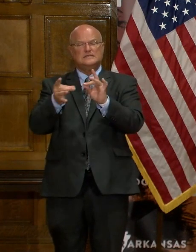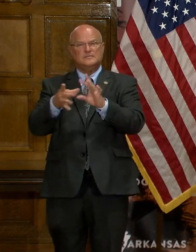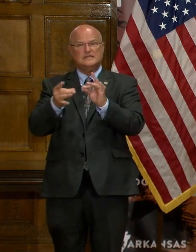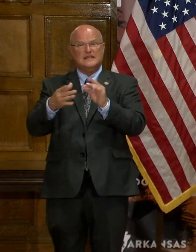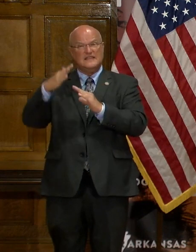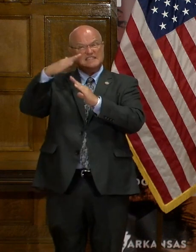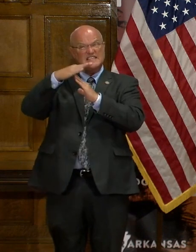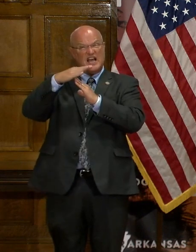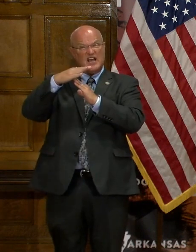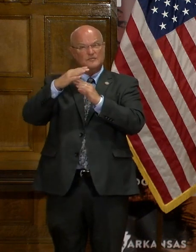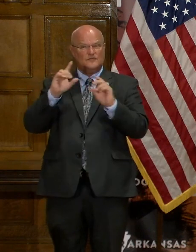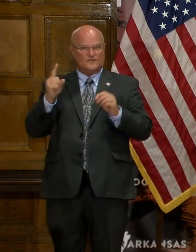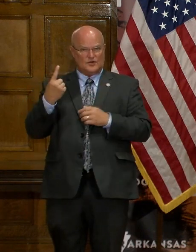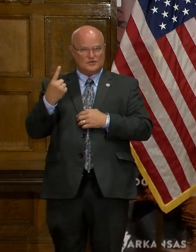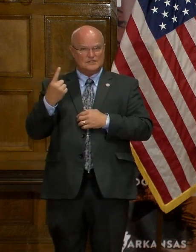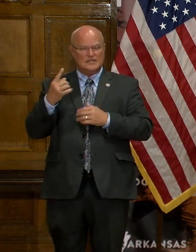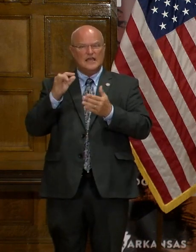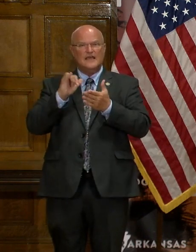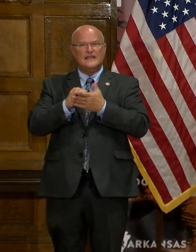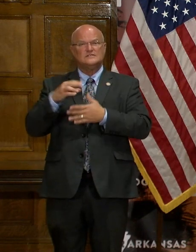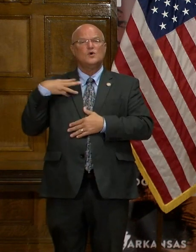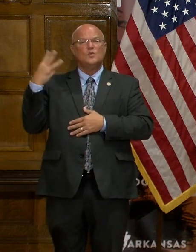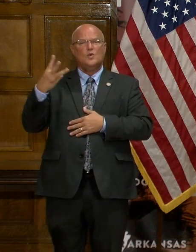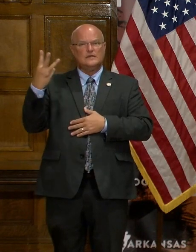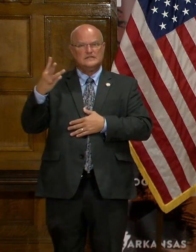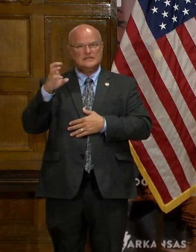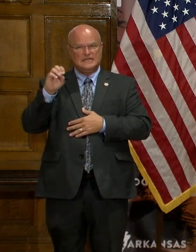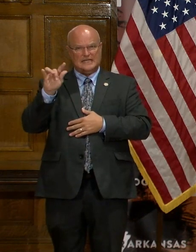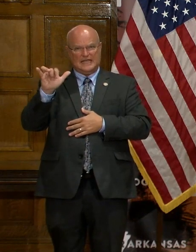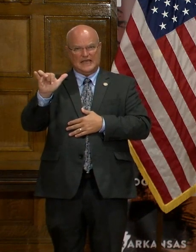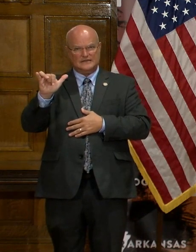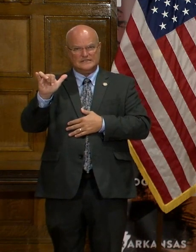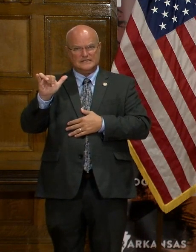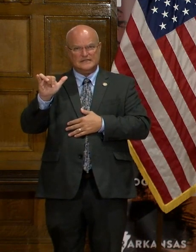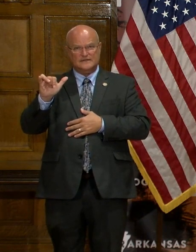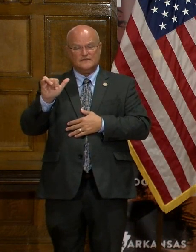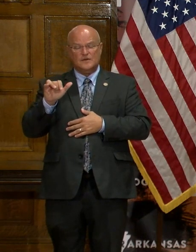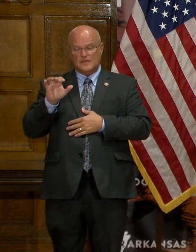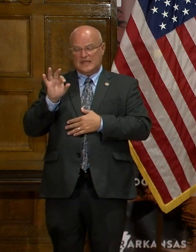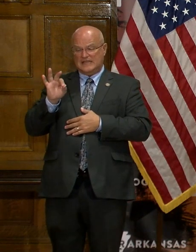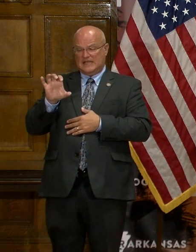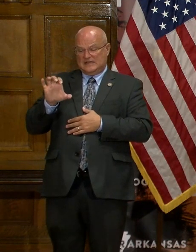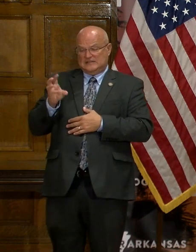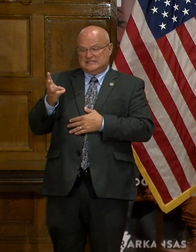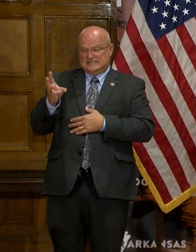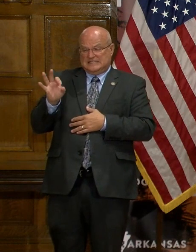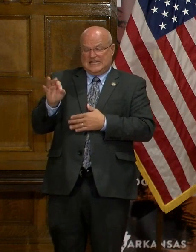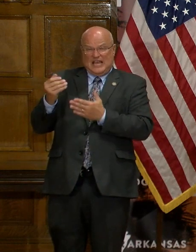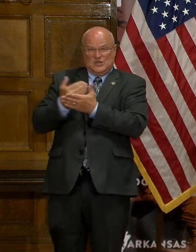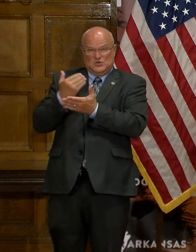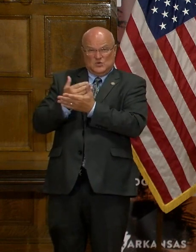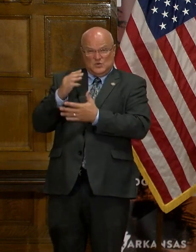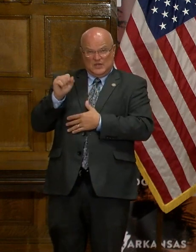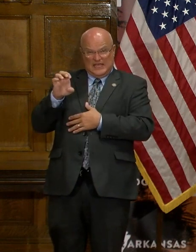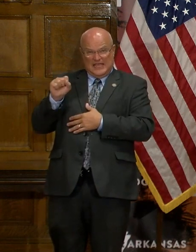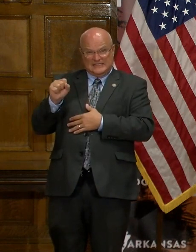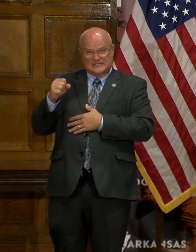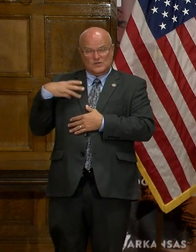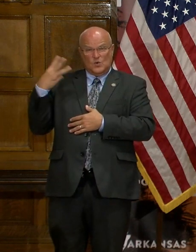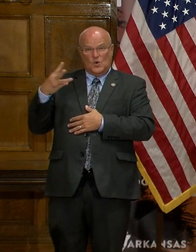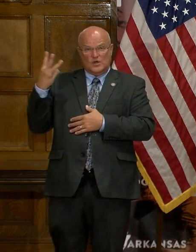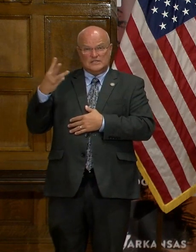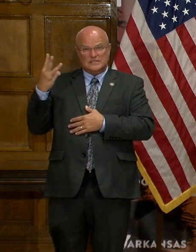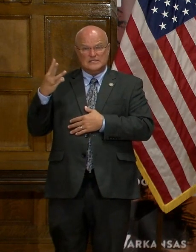the top county first. And that is Washington County. Of the 969 new cases, Washington County had